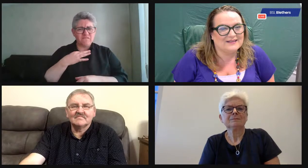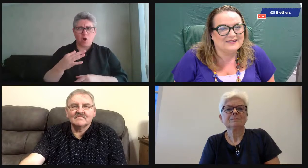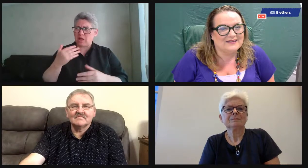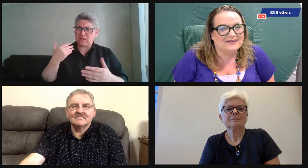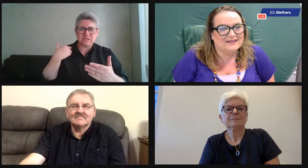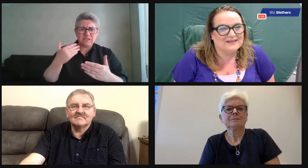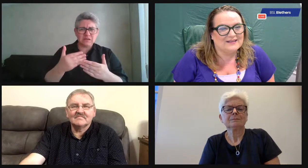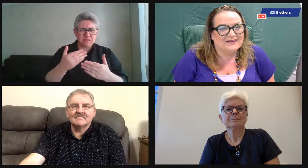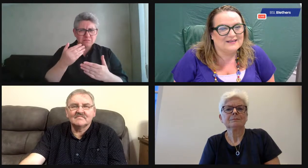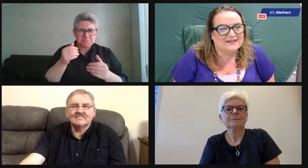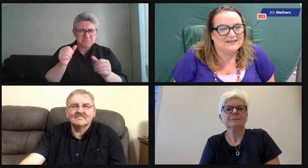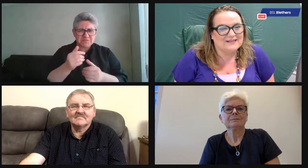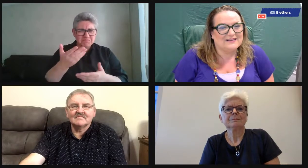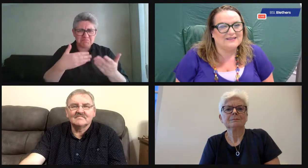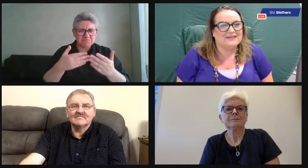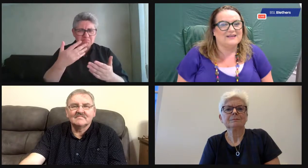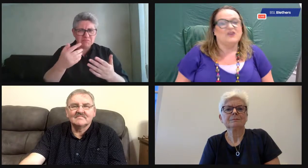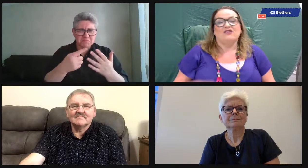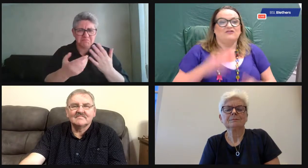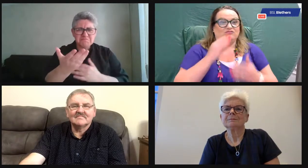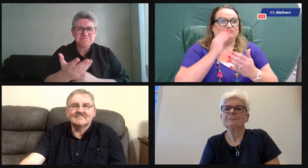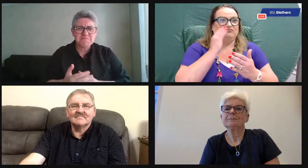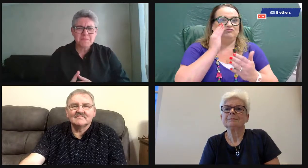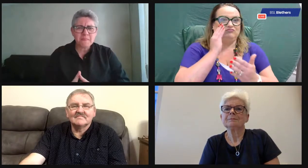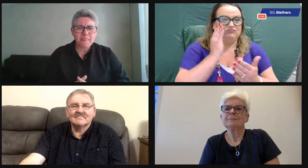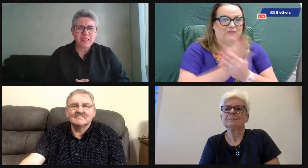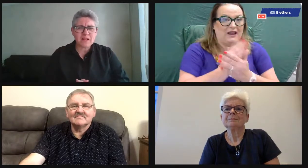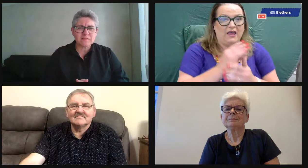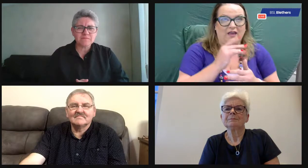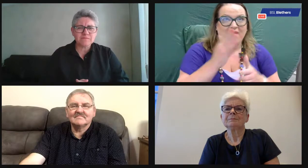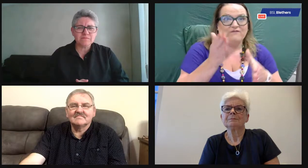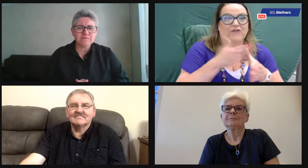really. Moira, you've been involved in volunteering as well, I believe.